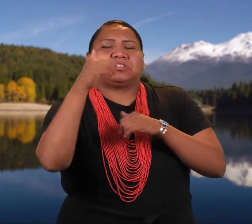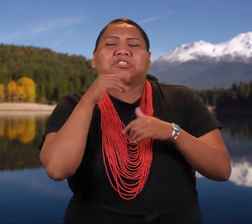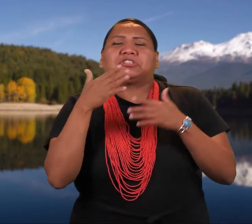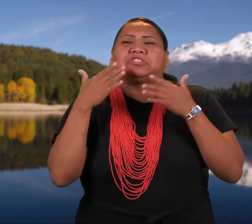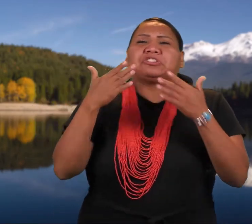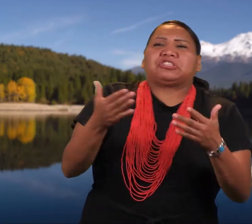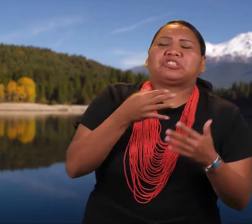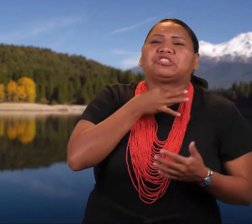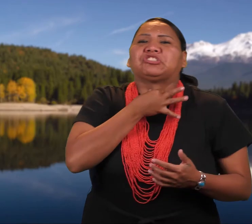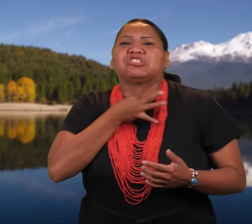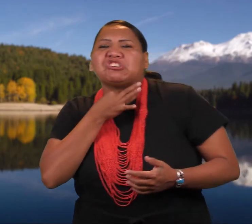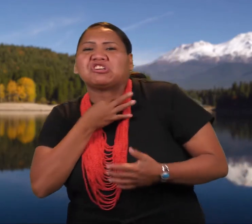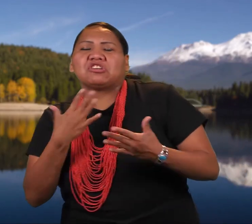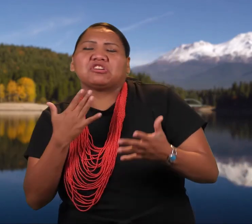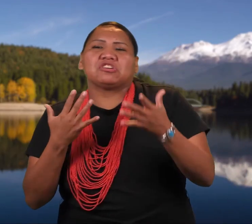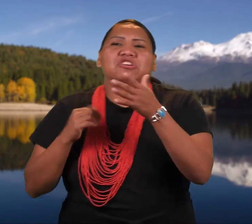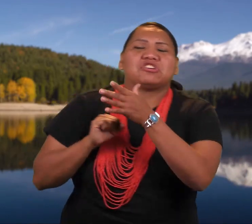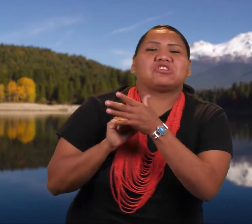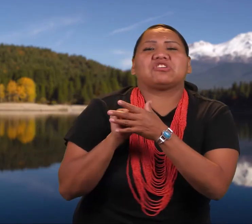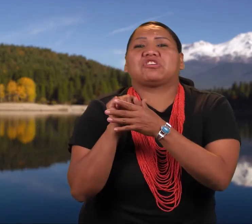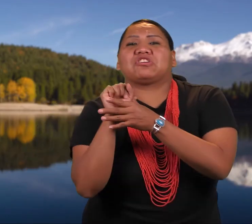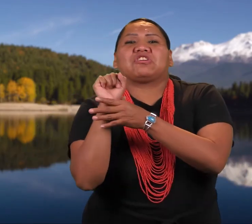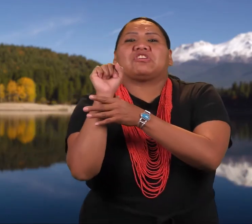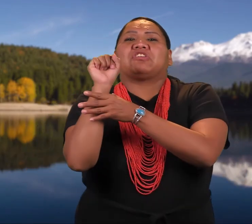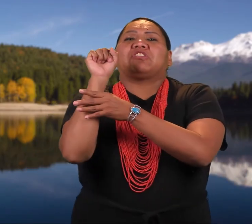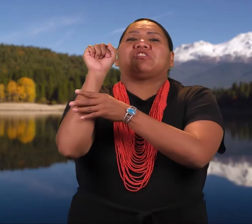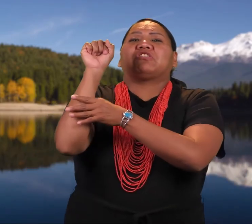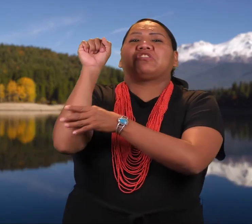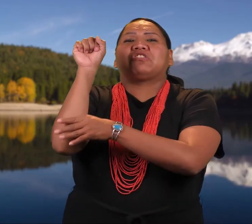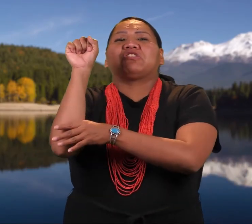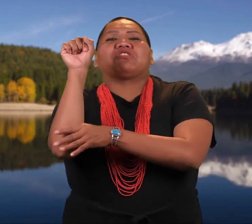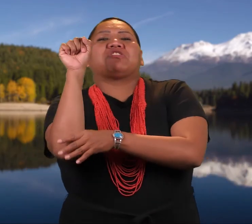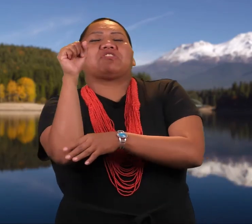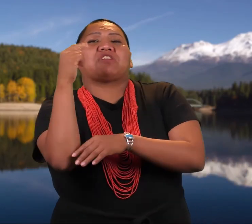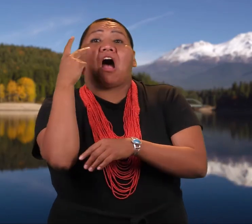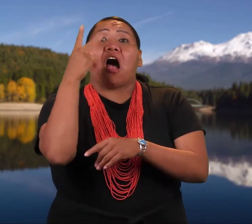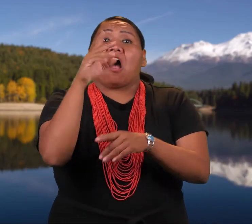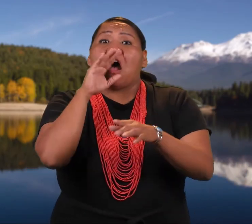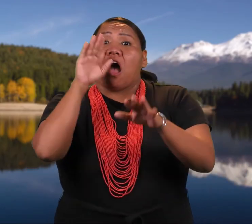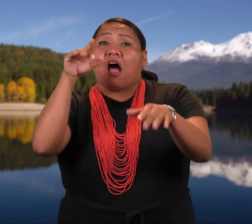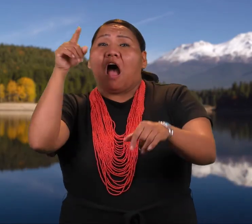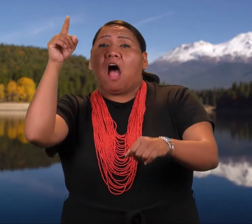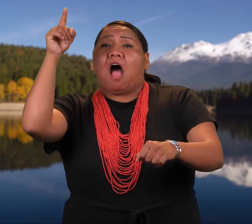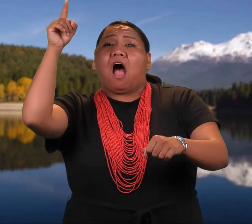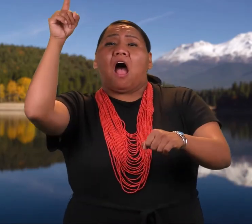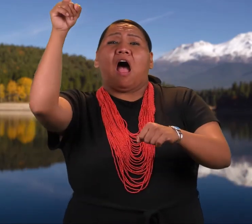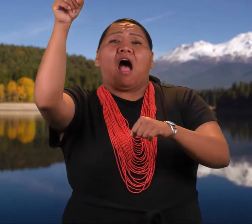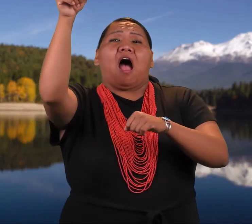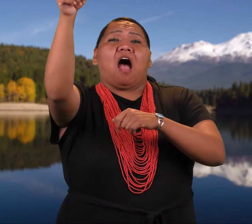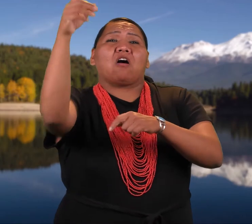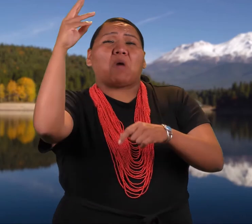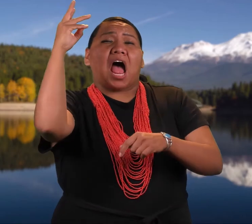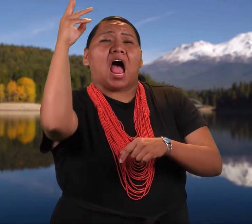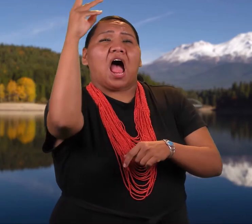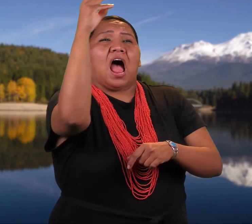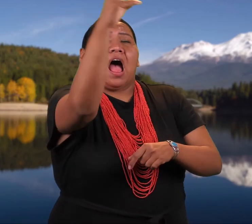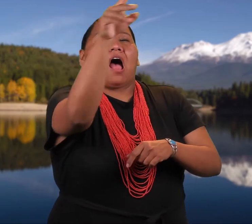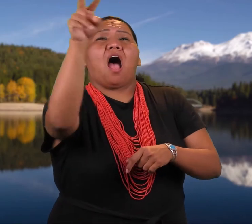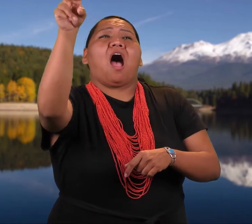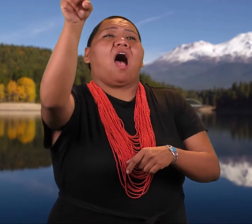top of their lodge. His daughter wondered what the ocean looked like and her curiosity got the better of her. She poked her head